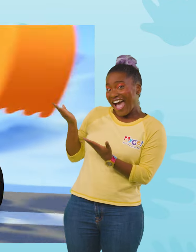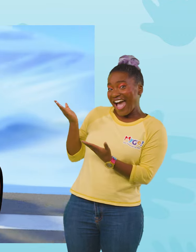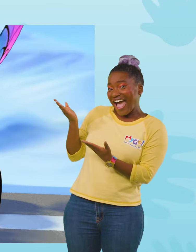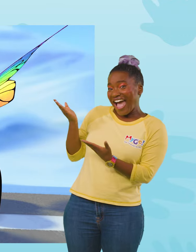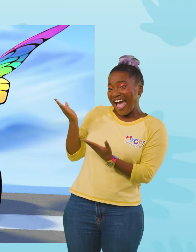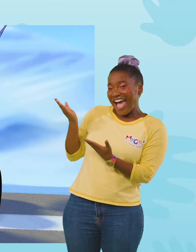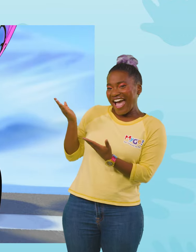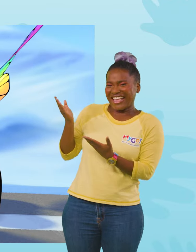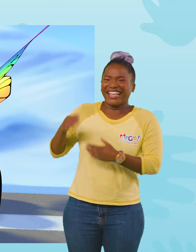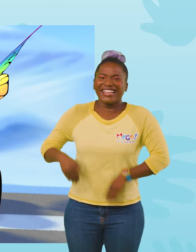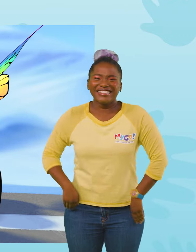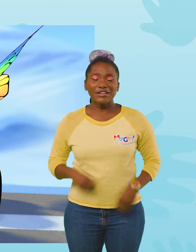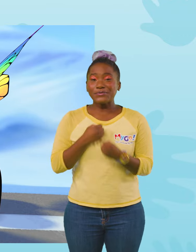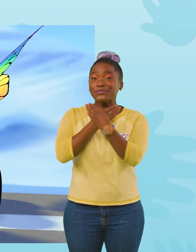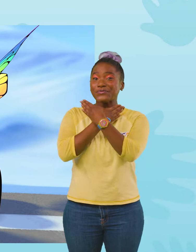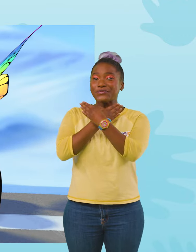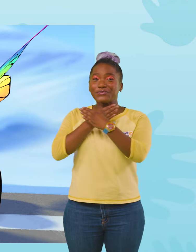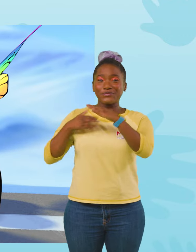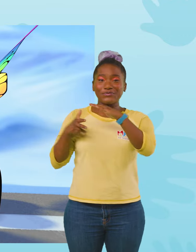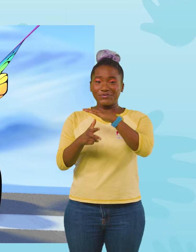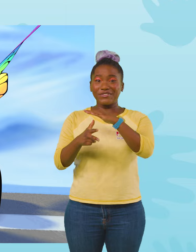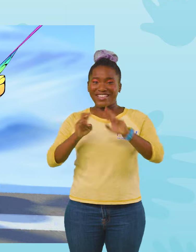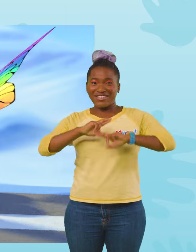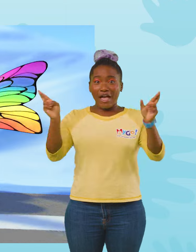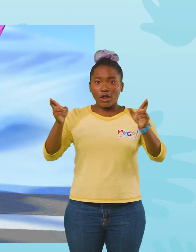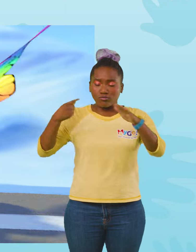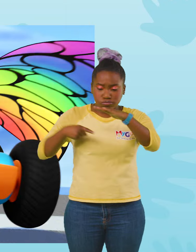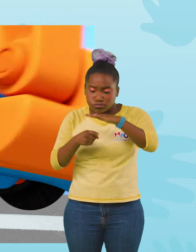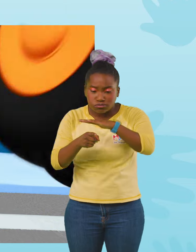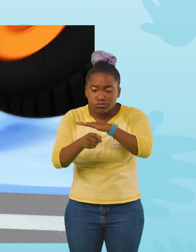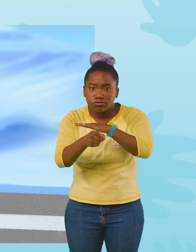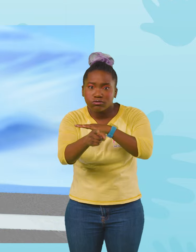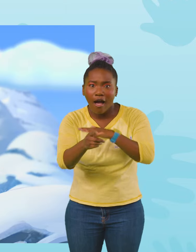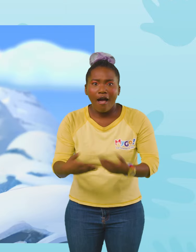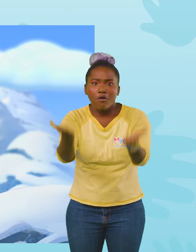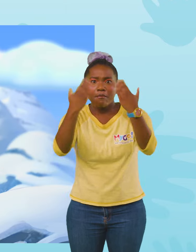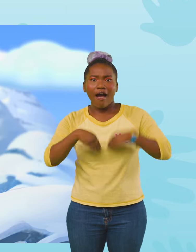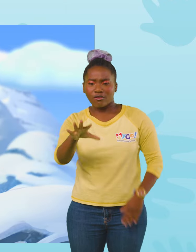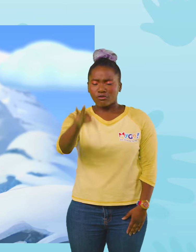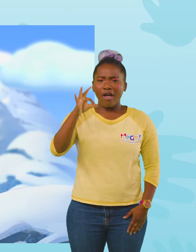The Blippi-mobile is ready for adventure! Let's go find the tallest mountain in the world!